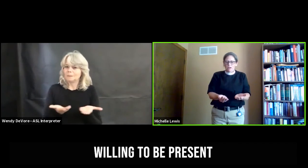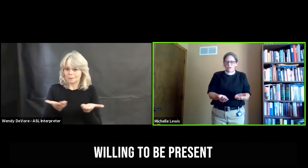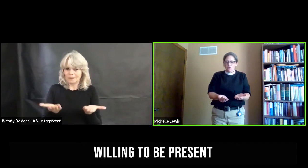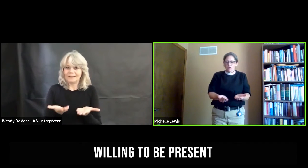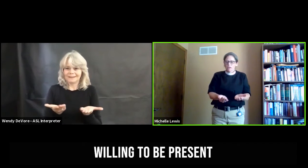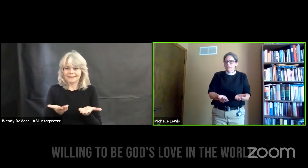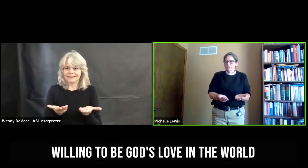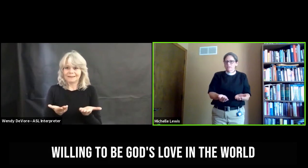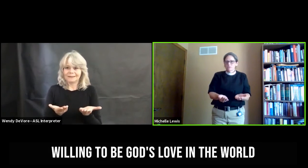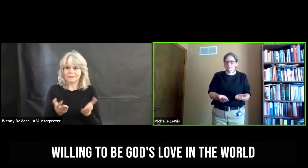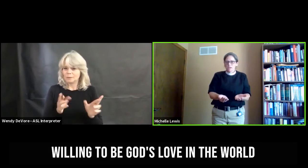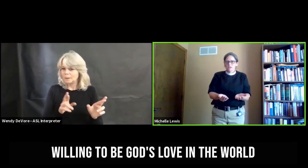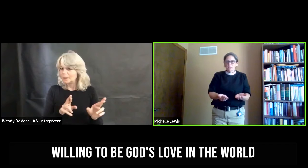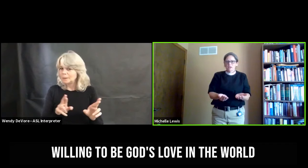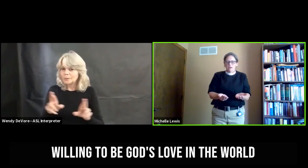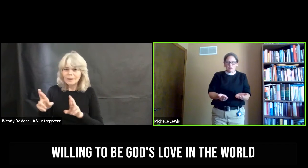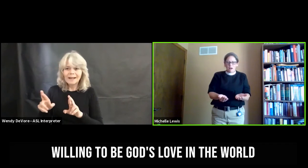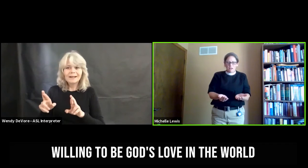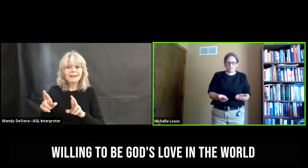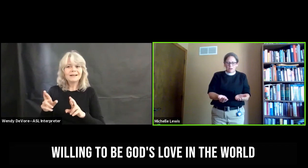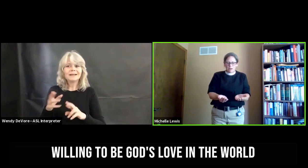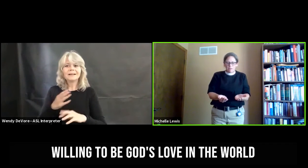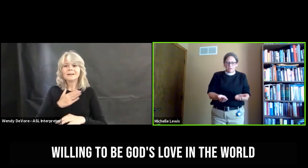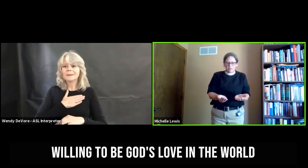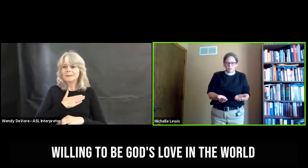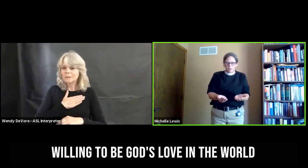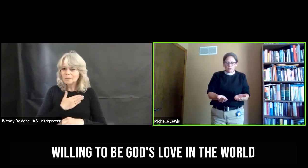willing to be God's love in the world